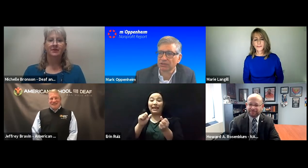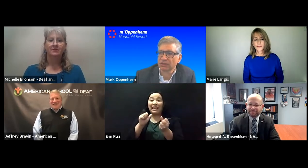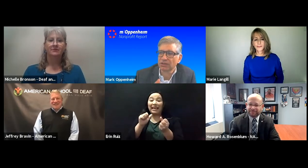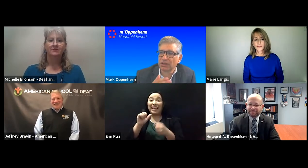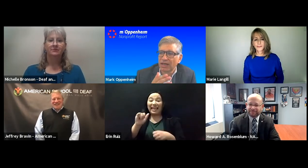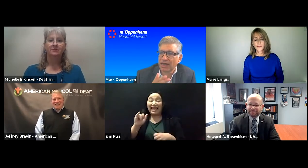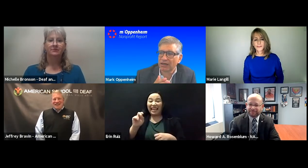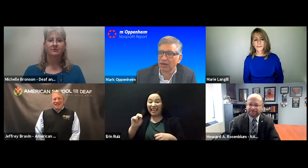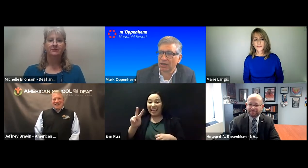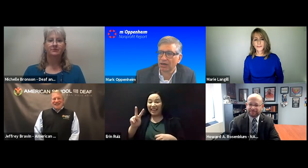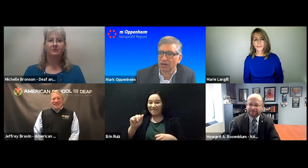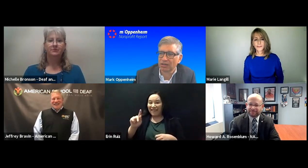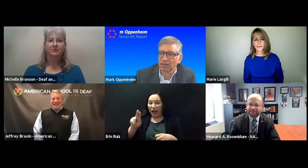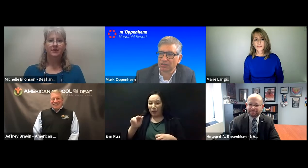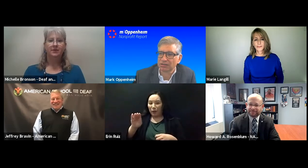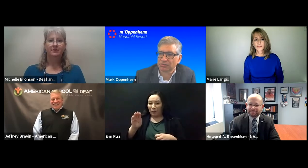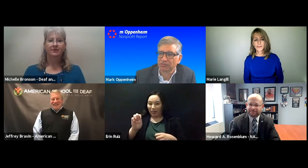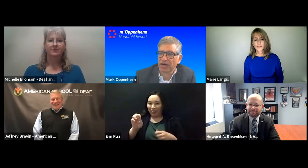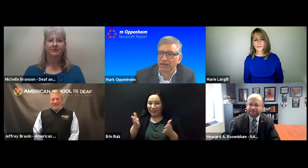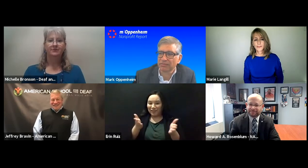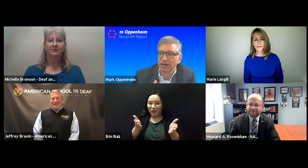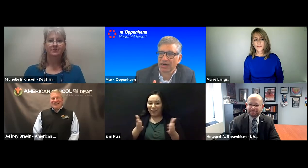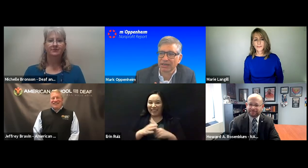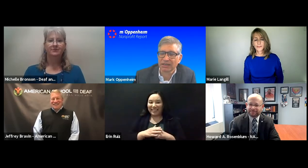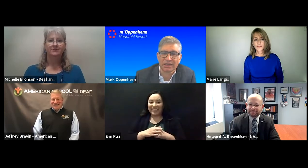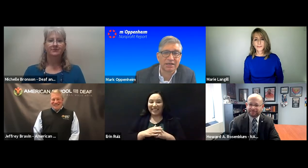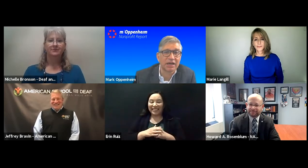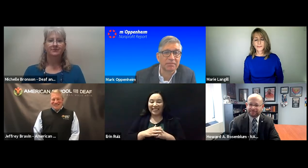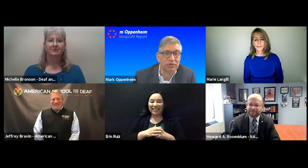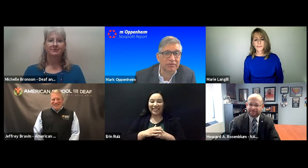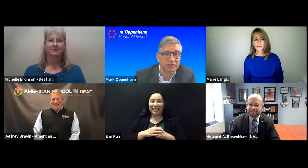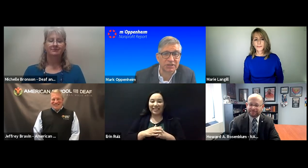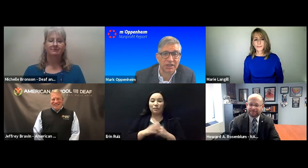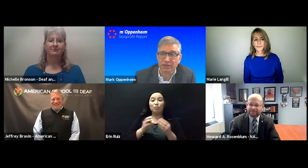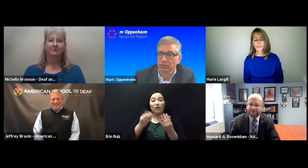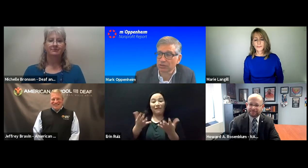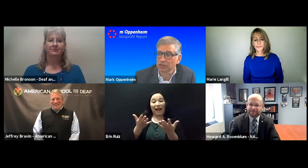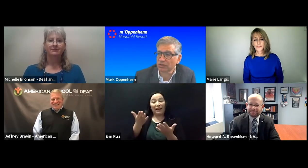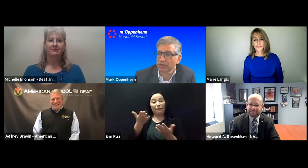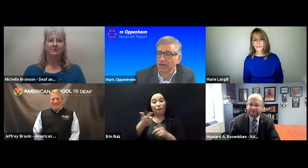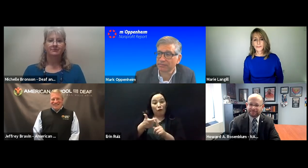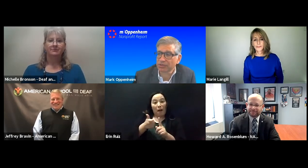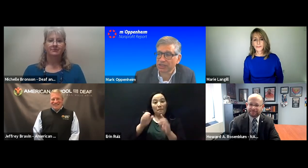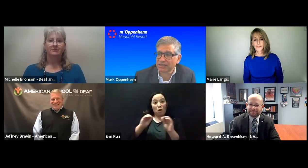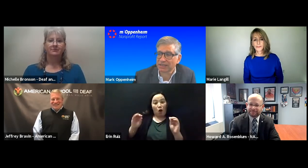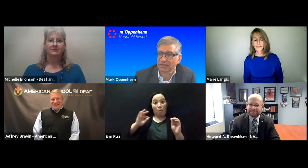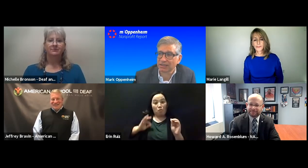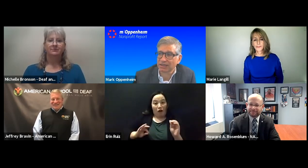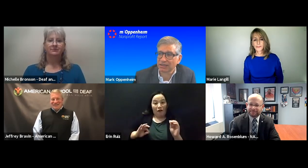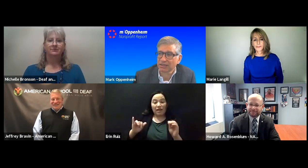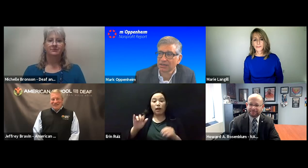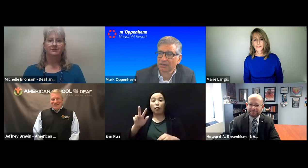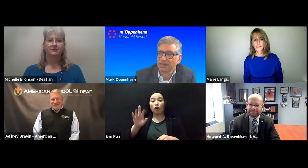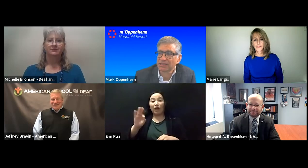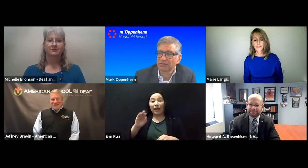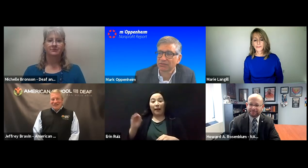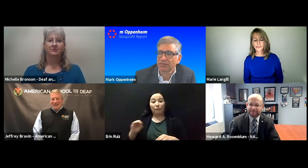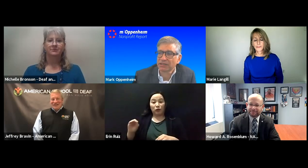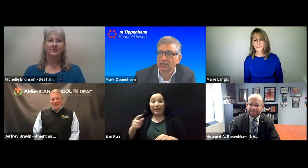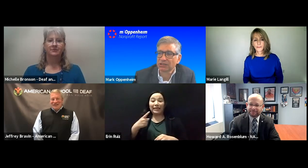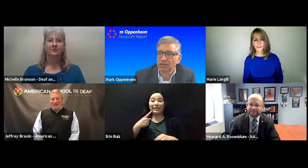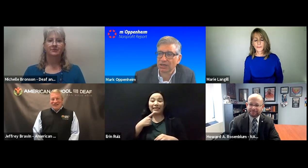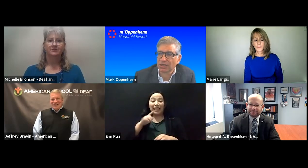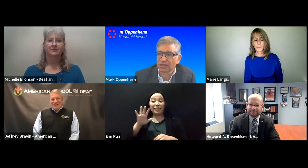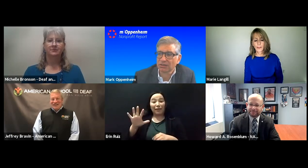feel that is provided by non-profits like yours. 39% said that their basic